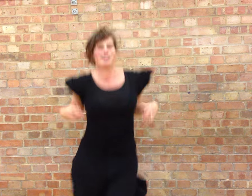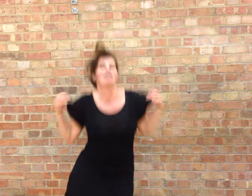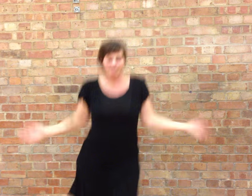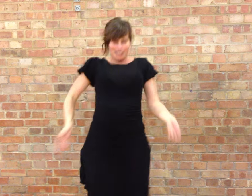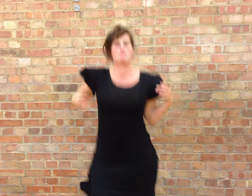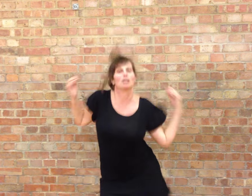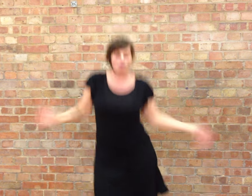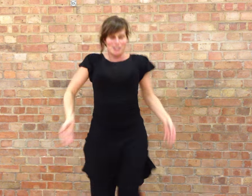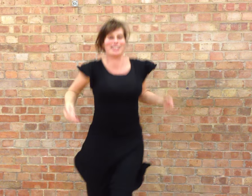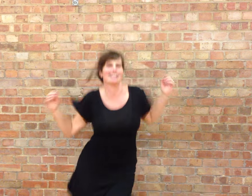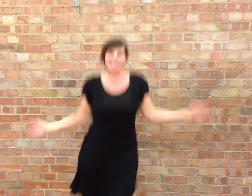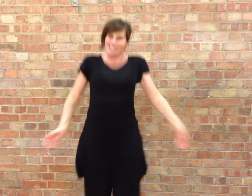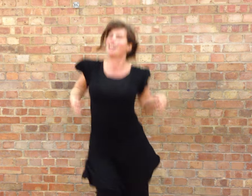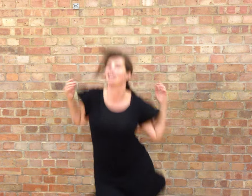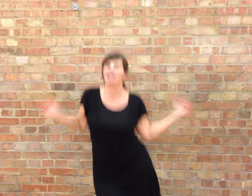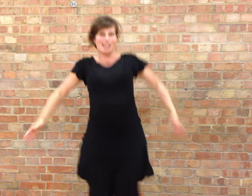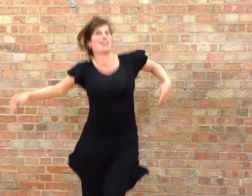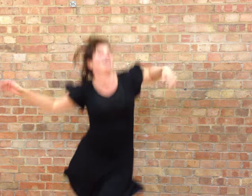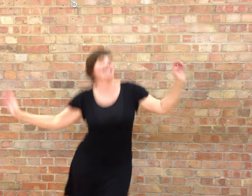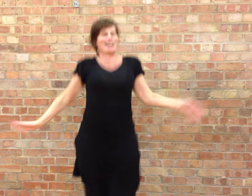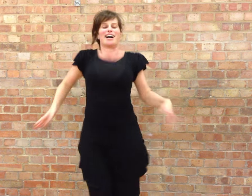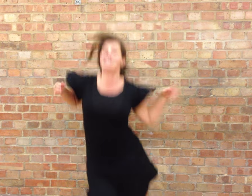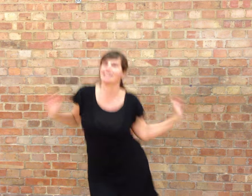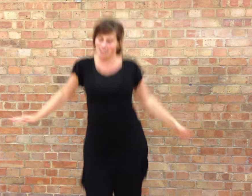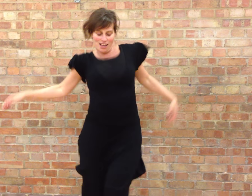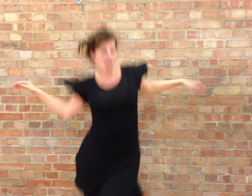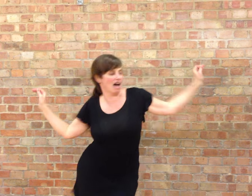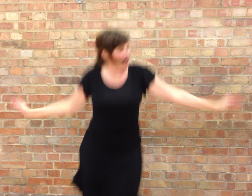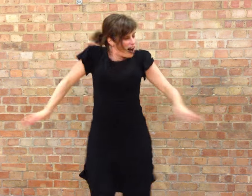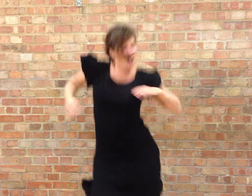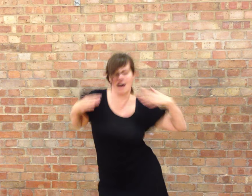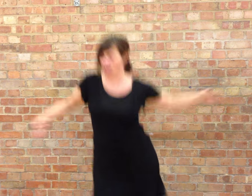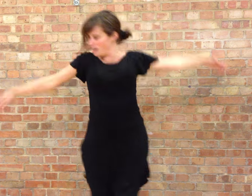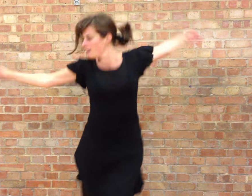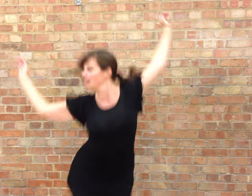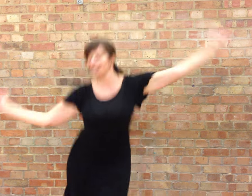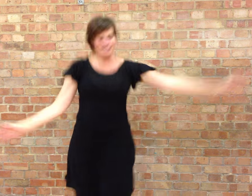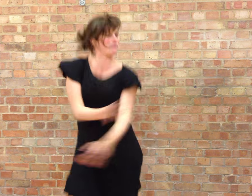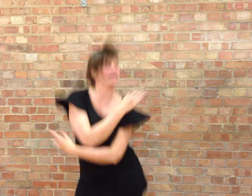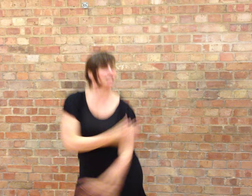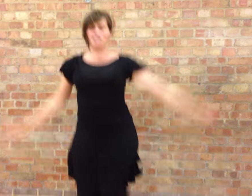And it becomes easy and light and spacious.